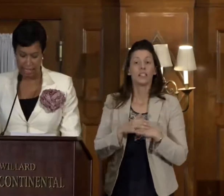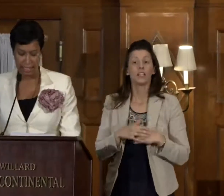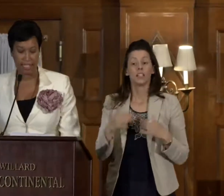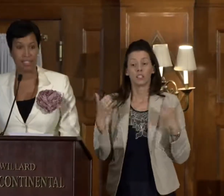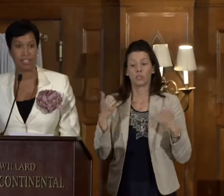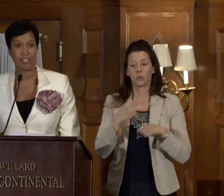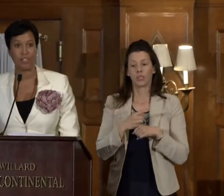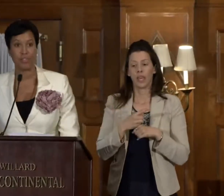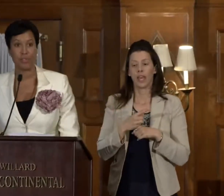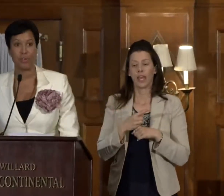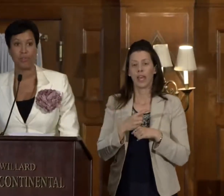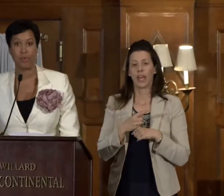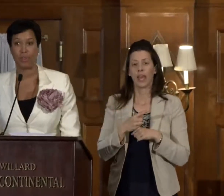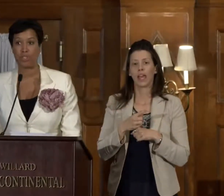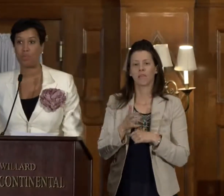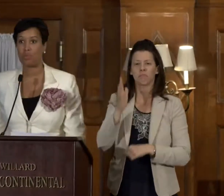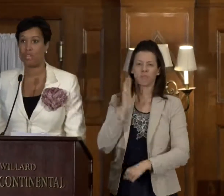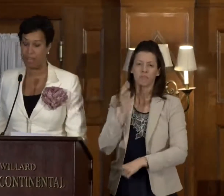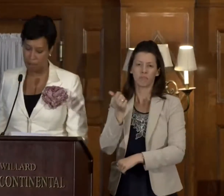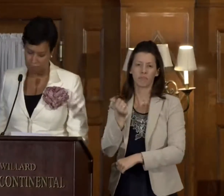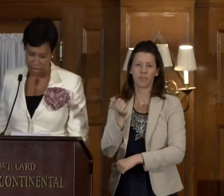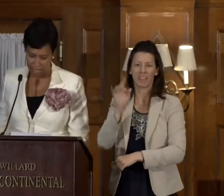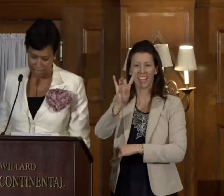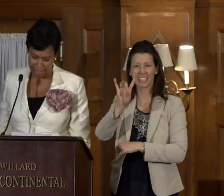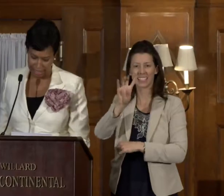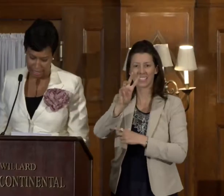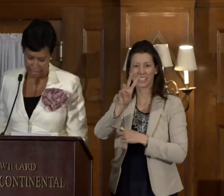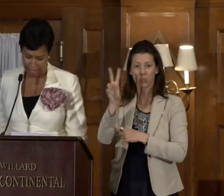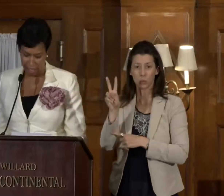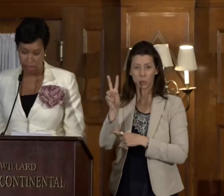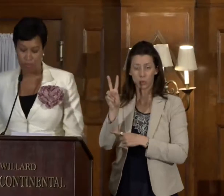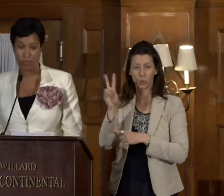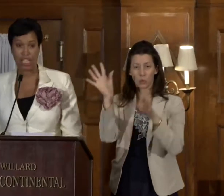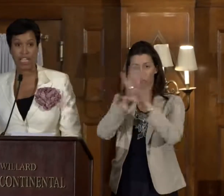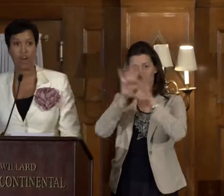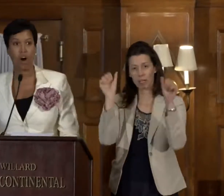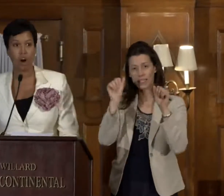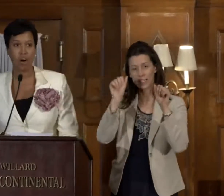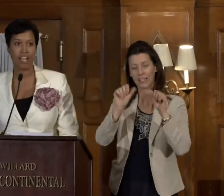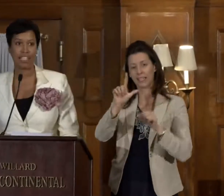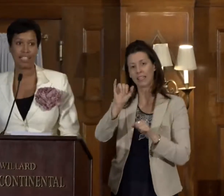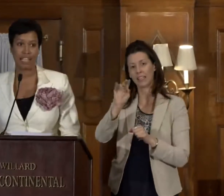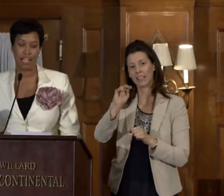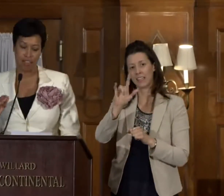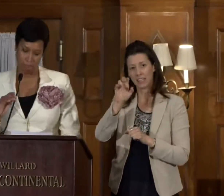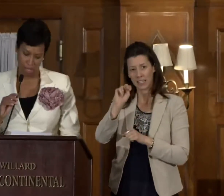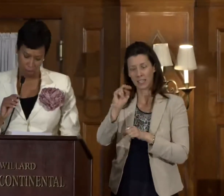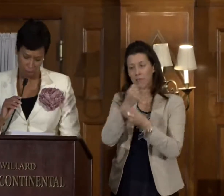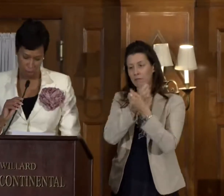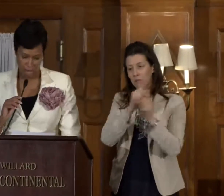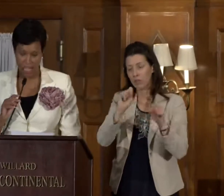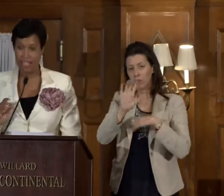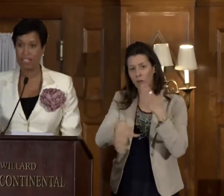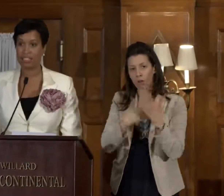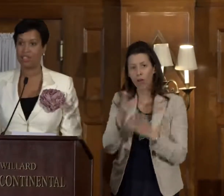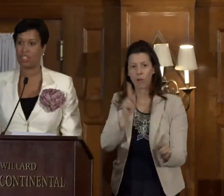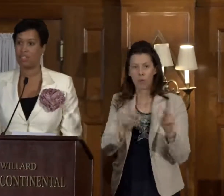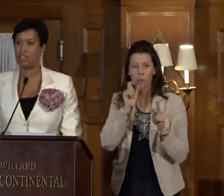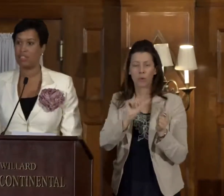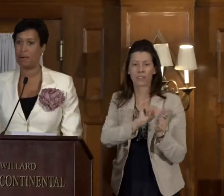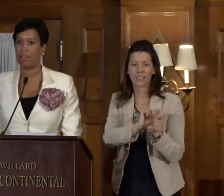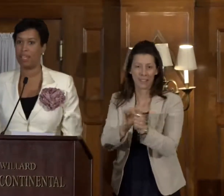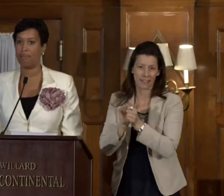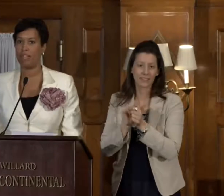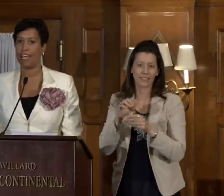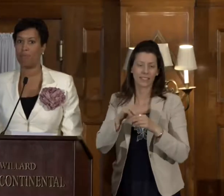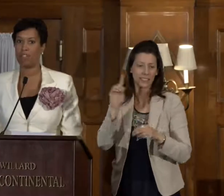day in 1862, of course, was when President Lincoln freed all enslaved people in the District